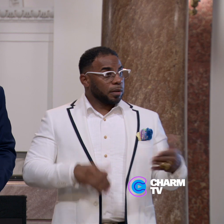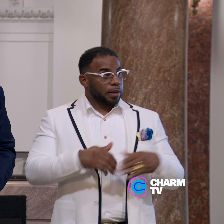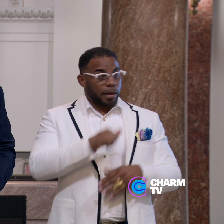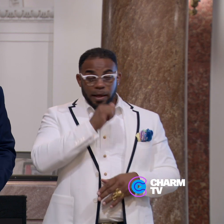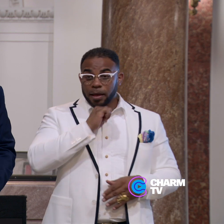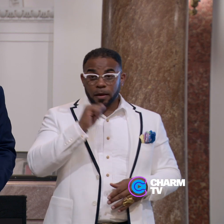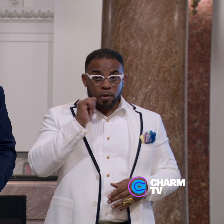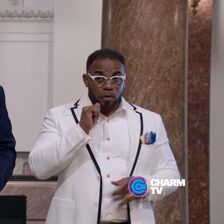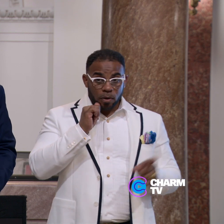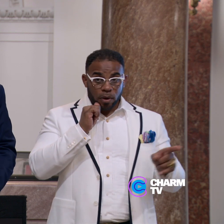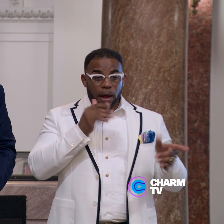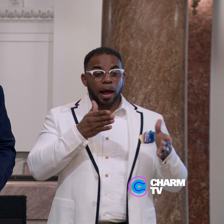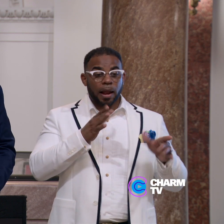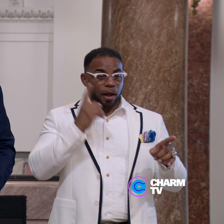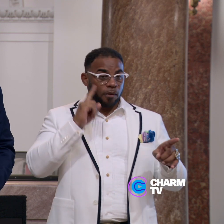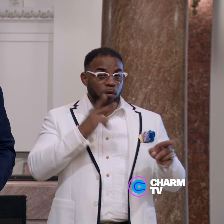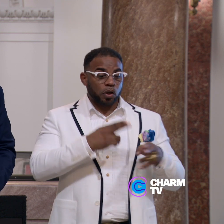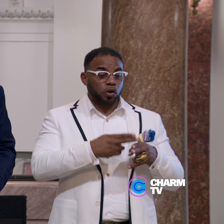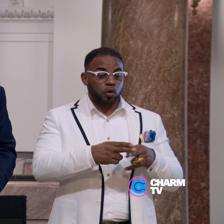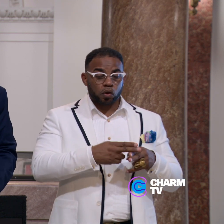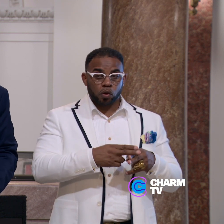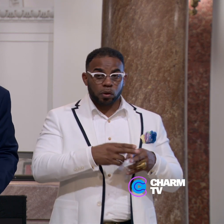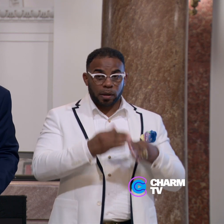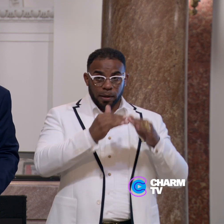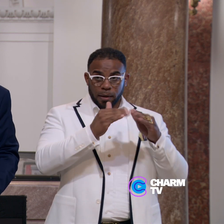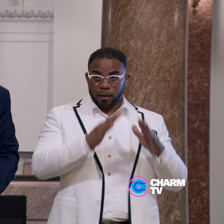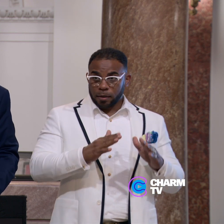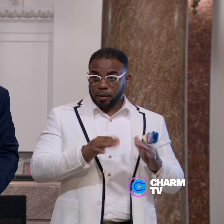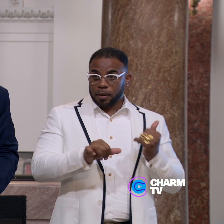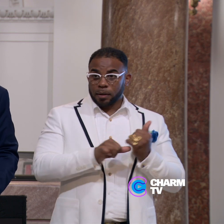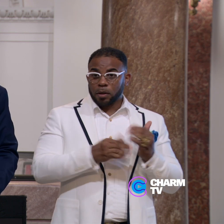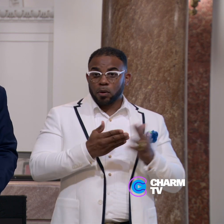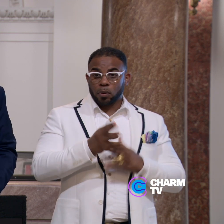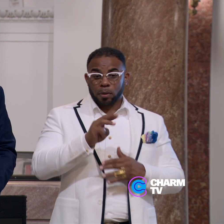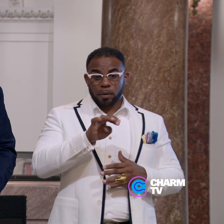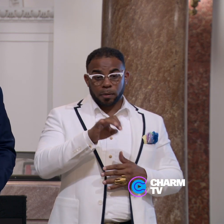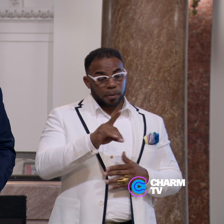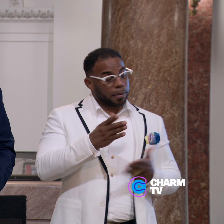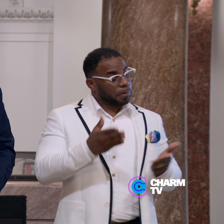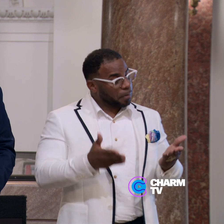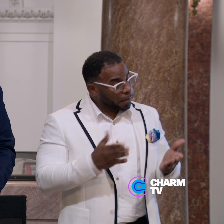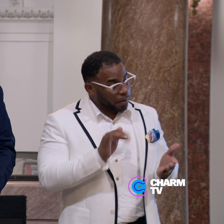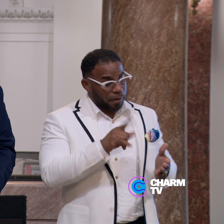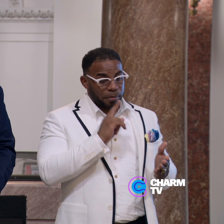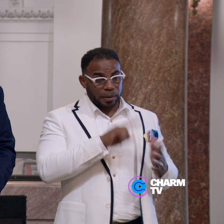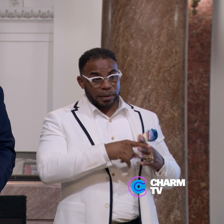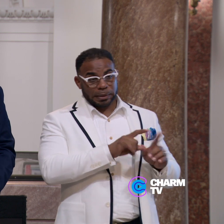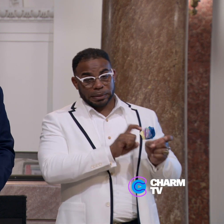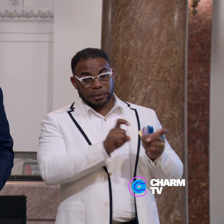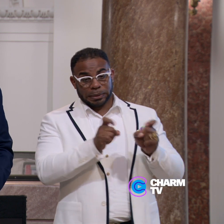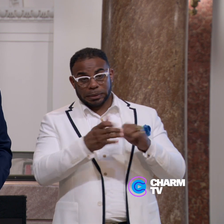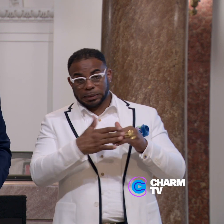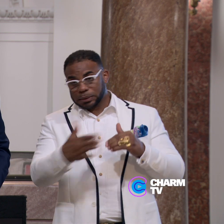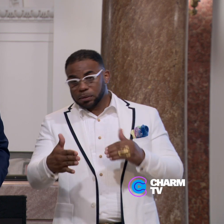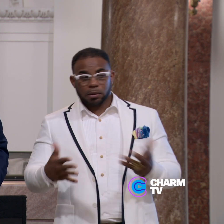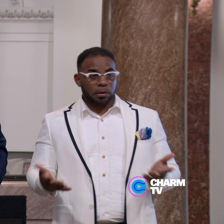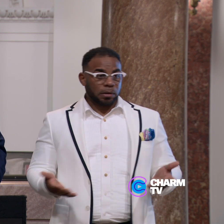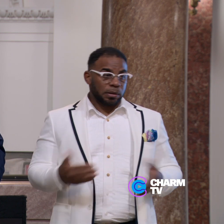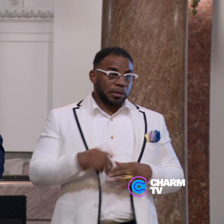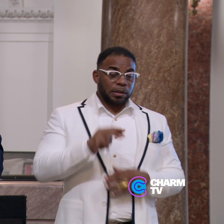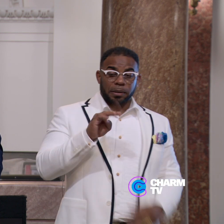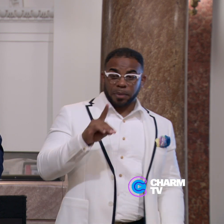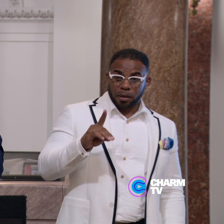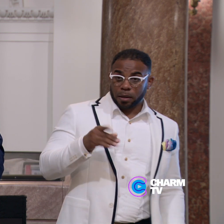Arizona allows for short-term housing assistance through Medicaid. So perhaps that will begin to change. In